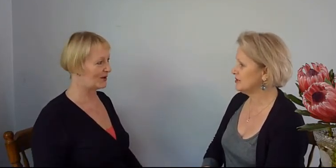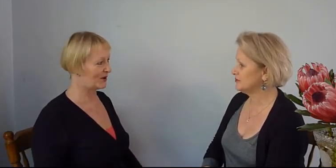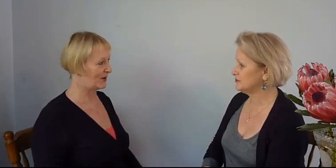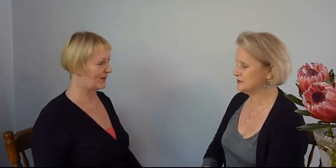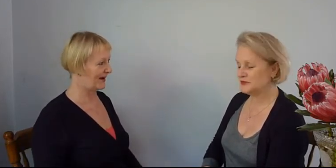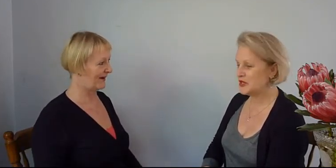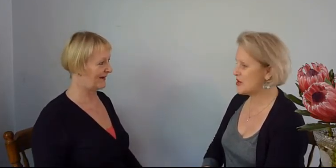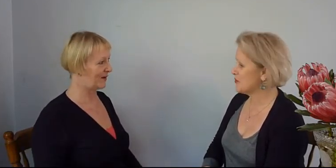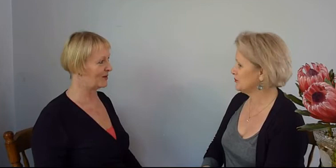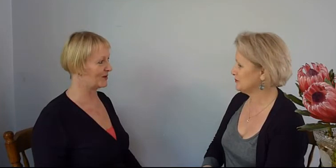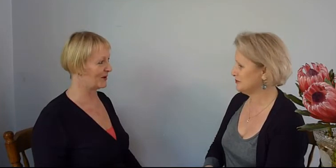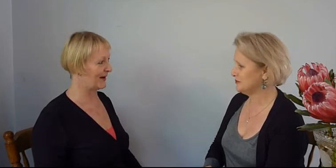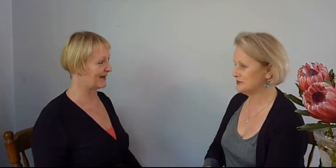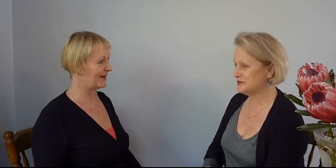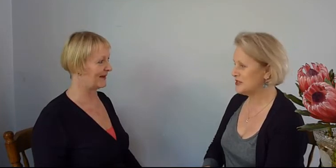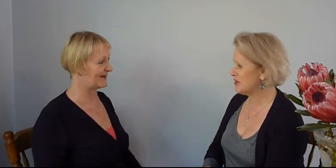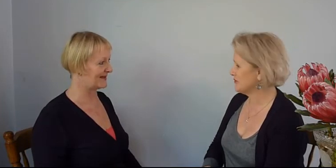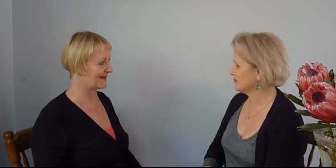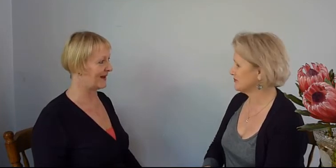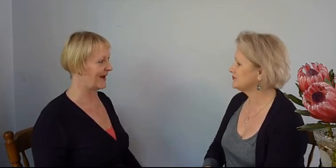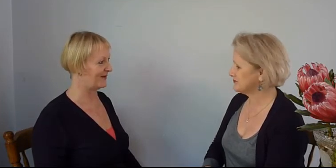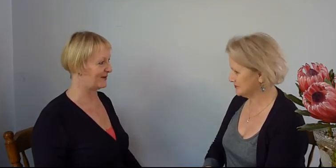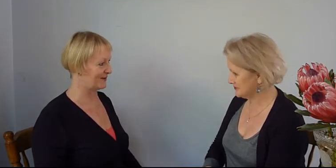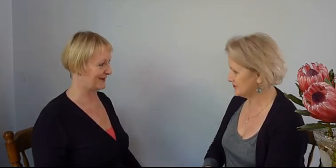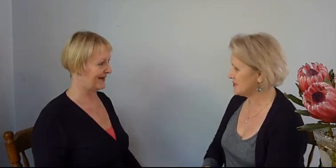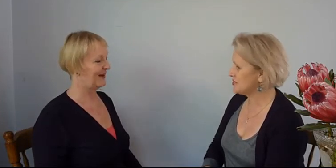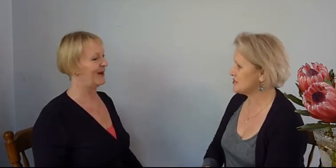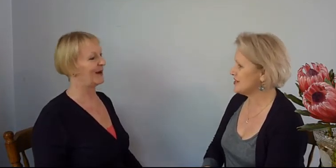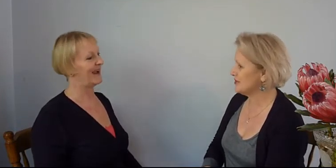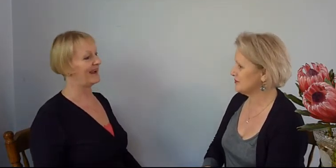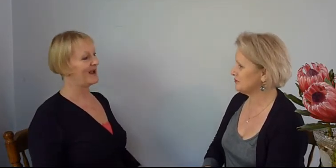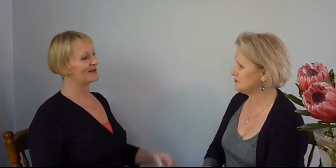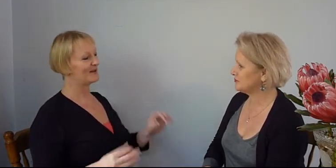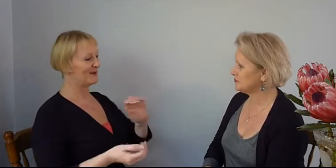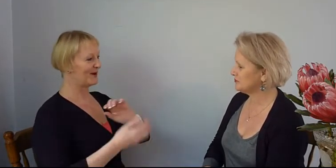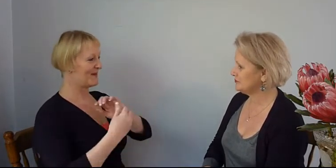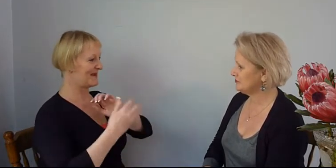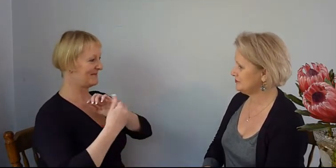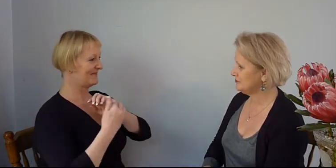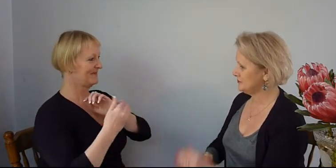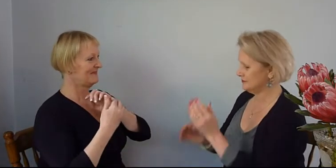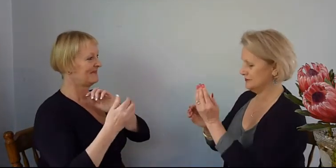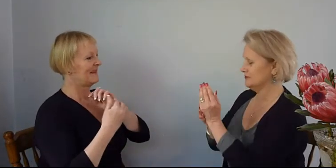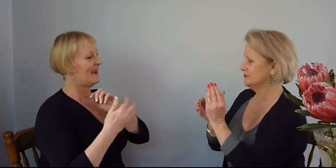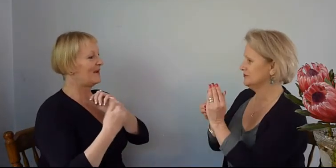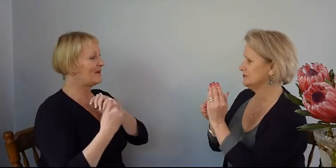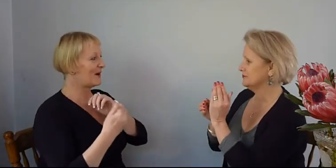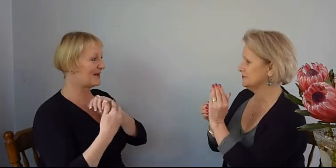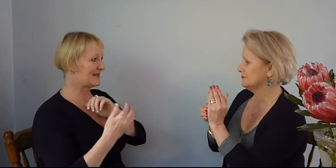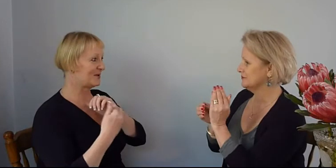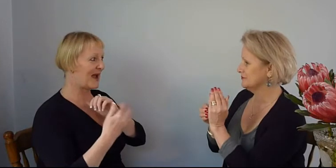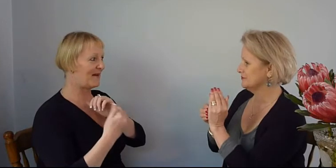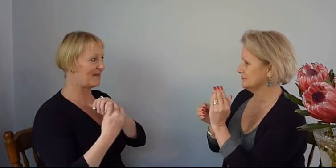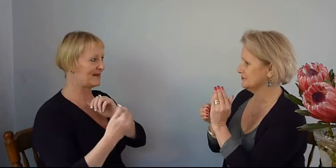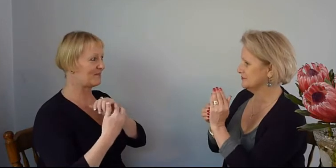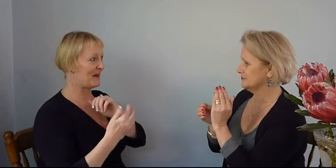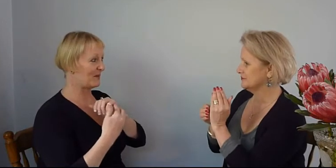turn around? No. You couldn't turn around? It's like, this is it, I have to do it? That's right. Okay, so follow me. Even though I still have this memory.